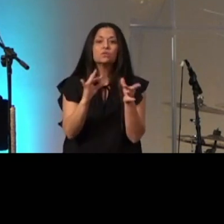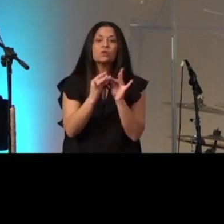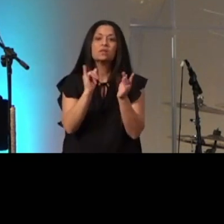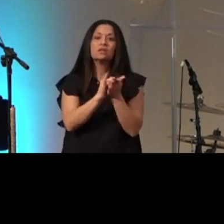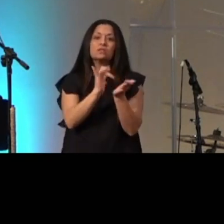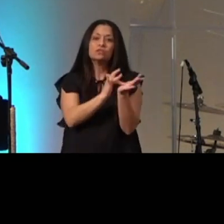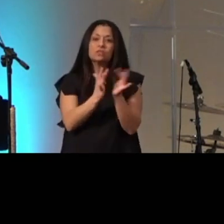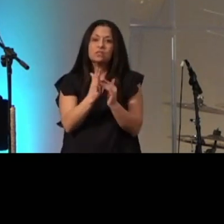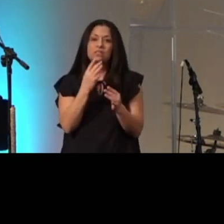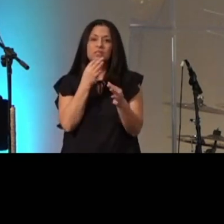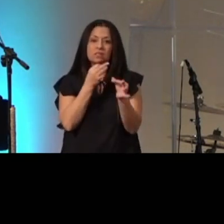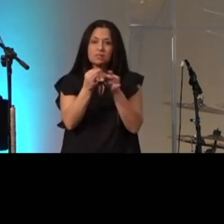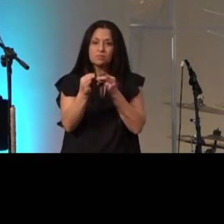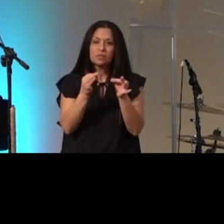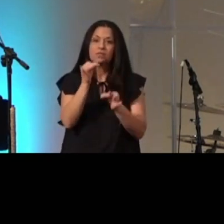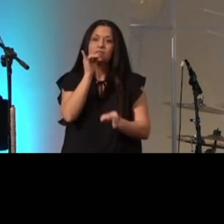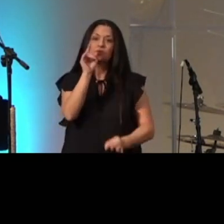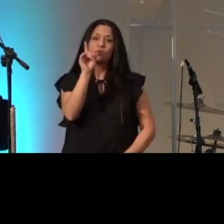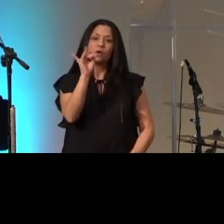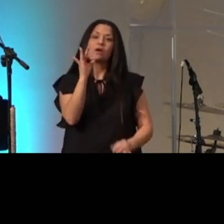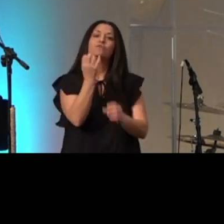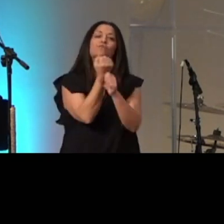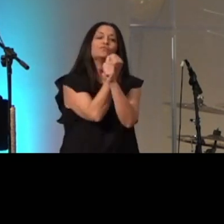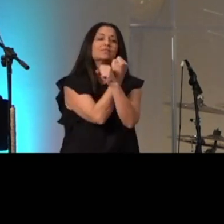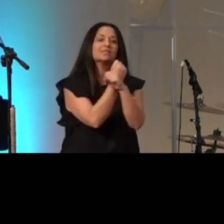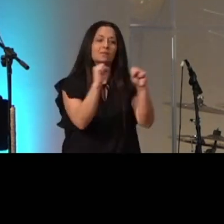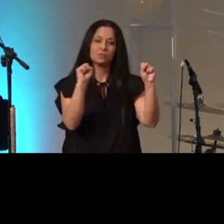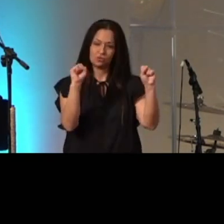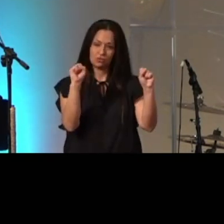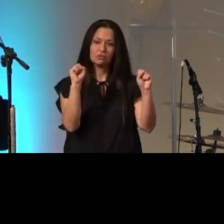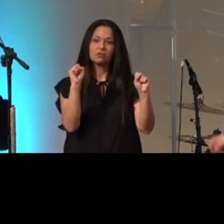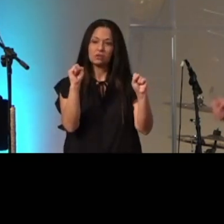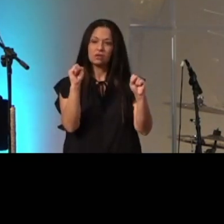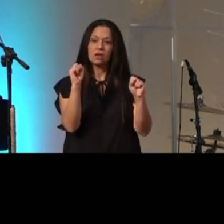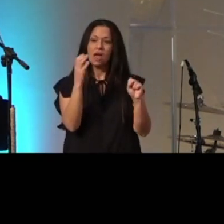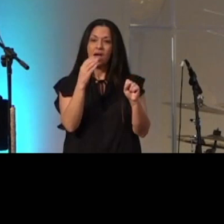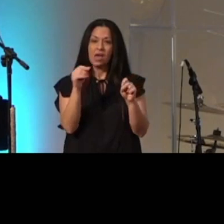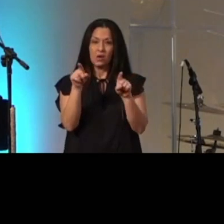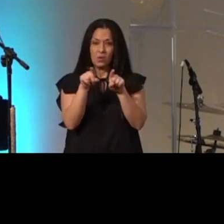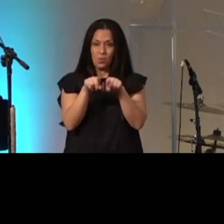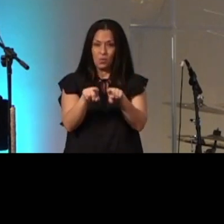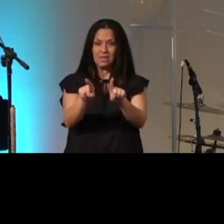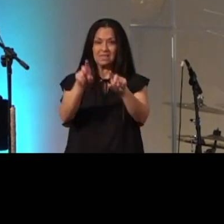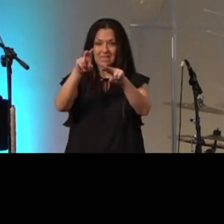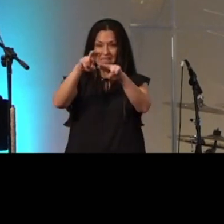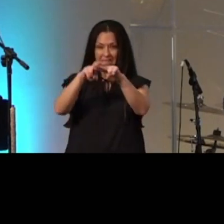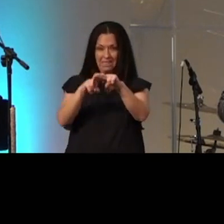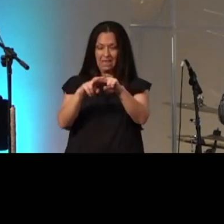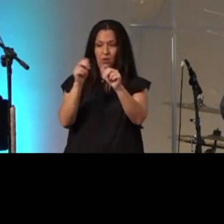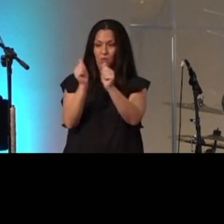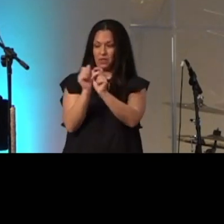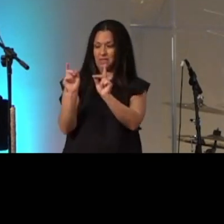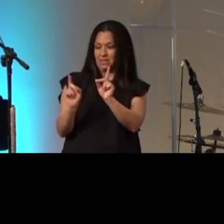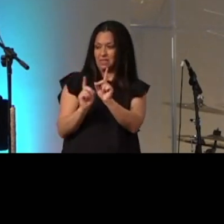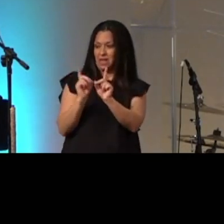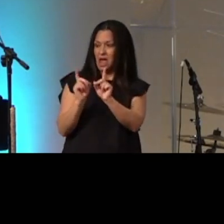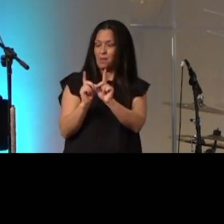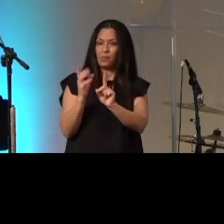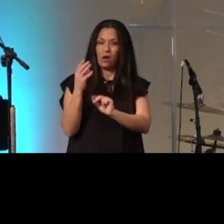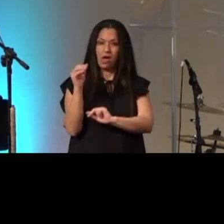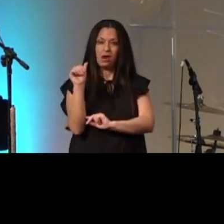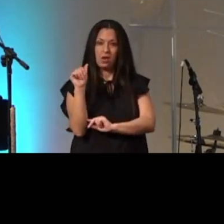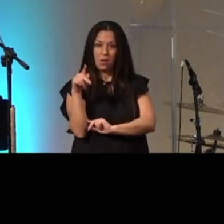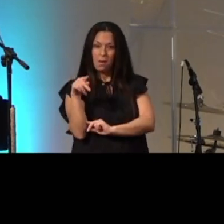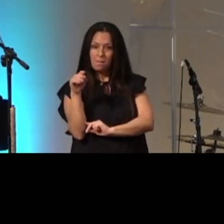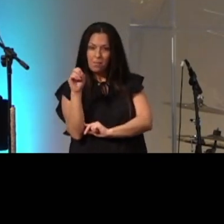is one of redemption and as he is sitting with his disciples his apostles continuing to say to